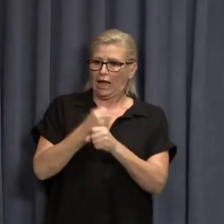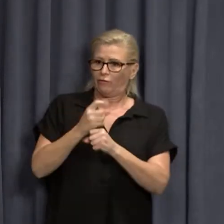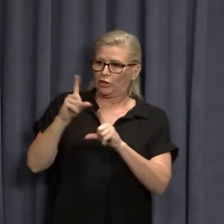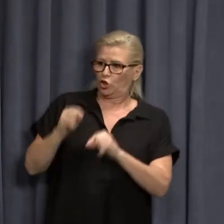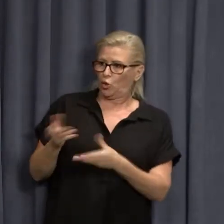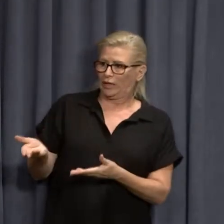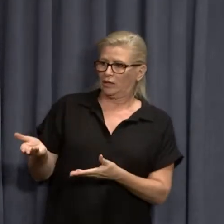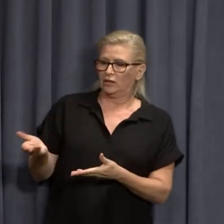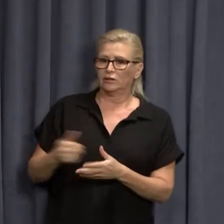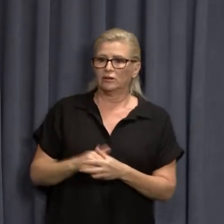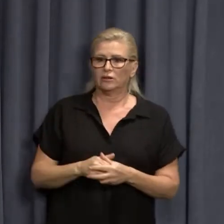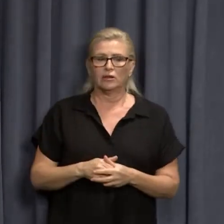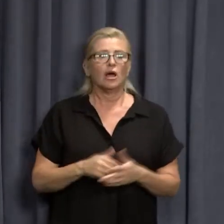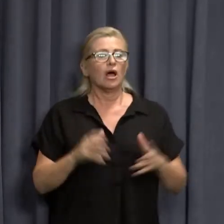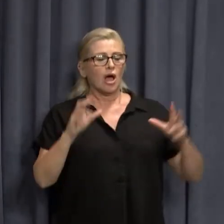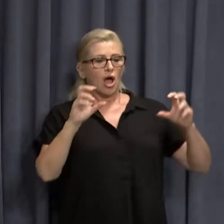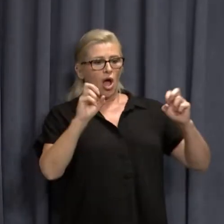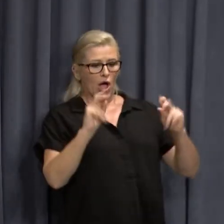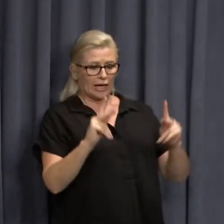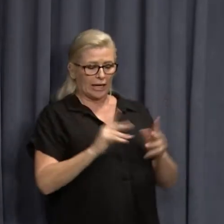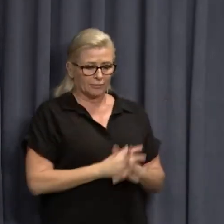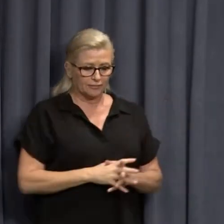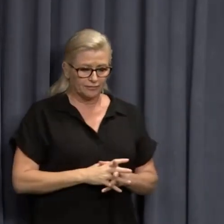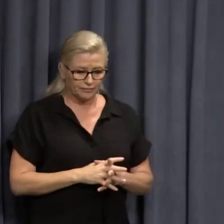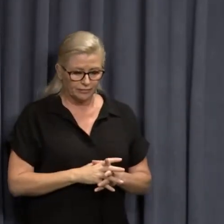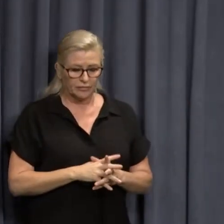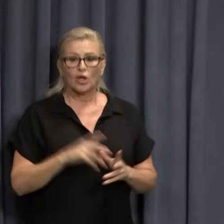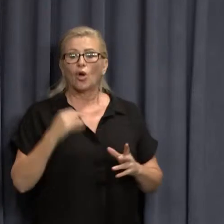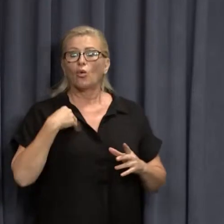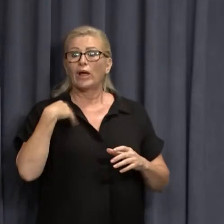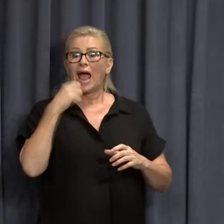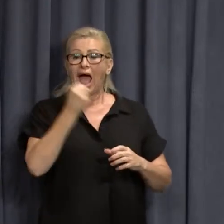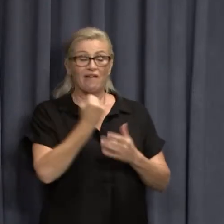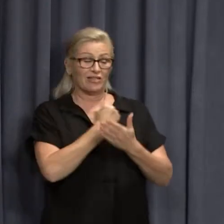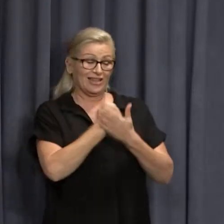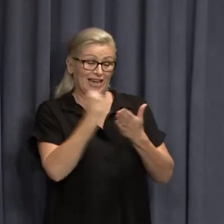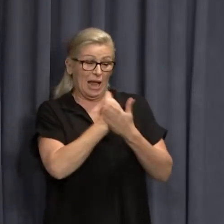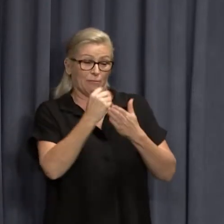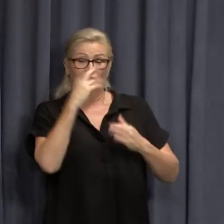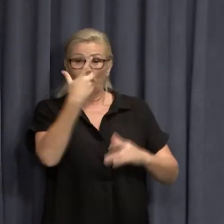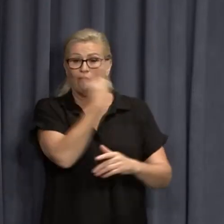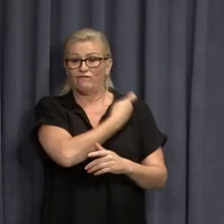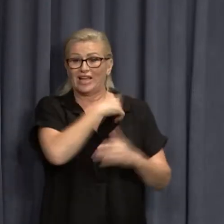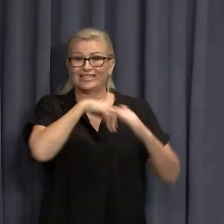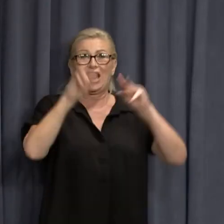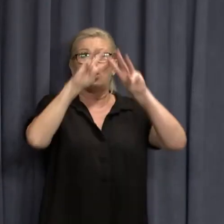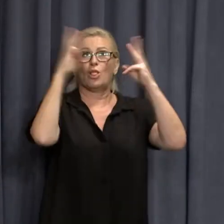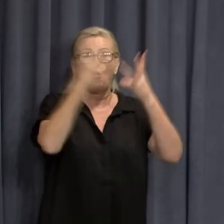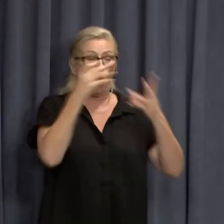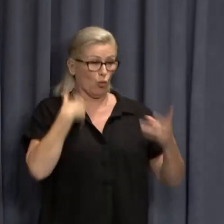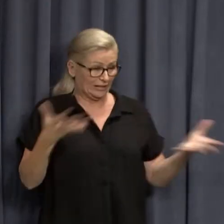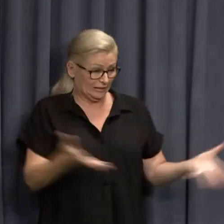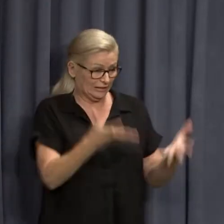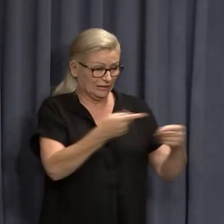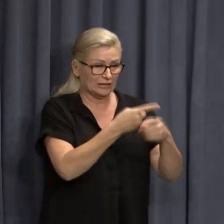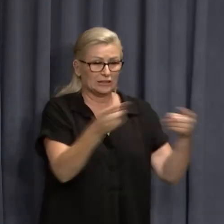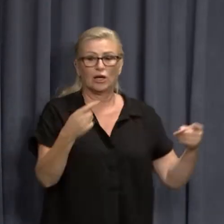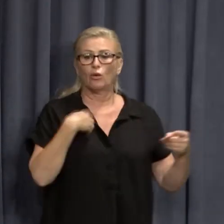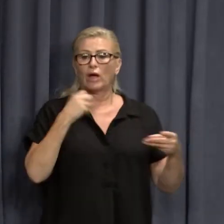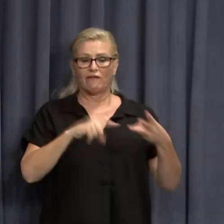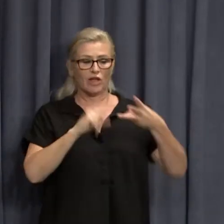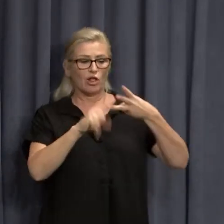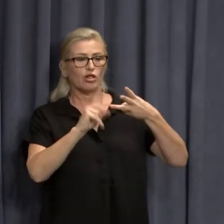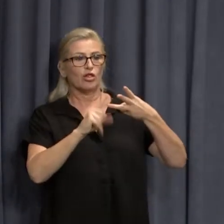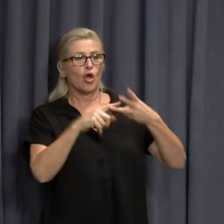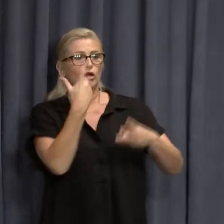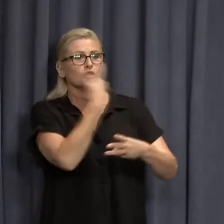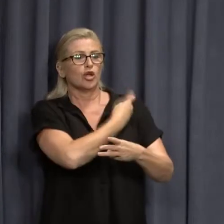OK, well, we're rolling out the strongest vaccine program with some of the highest levels of anywhere in the world. We're rolling out a third dose program,